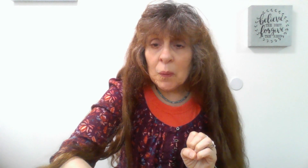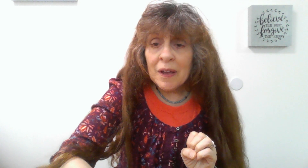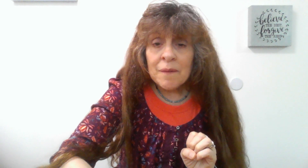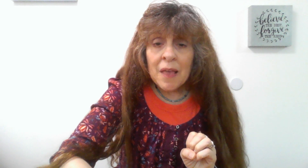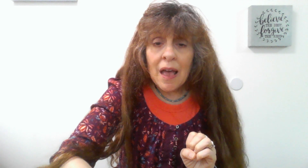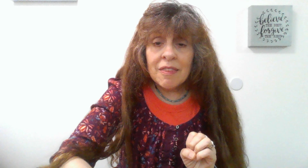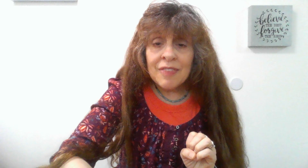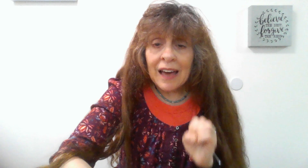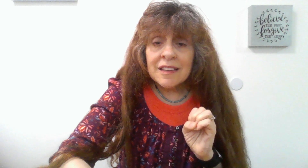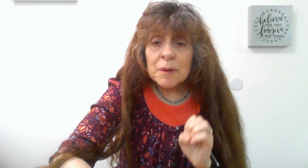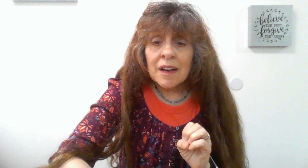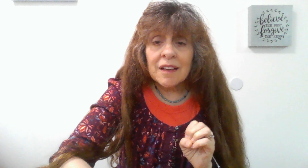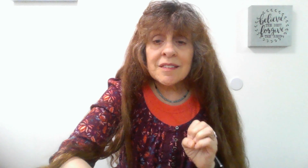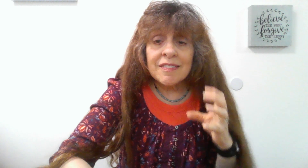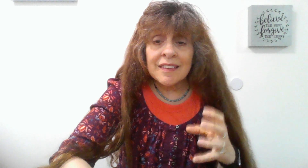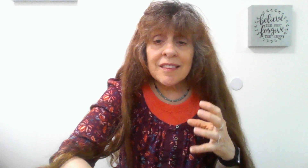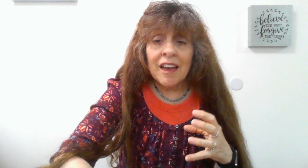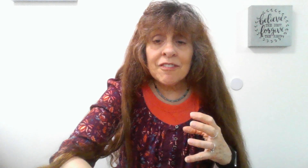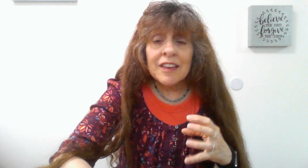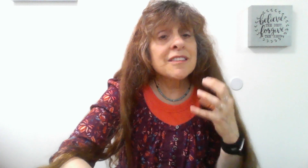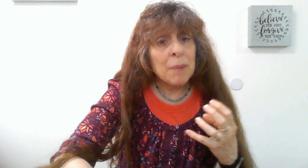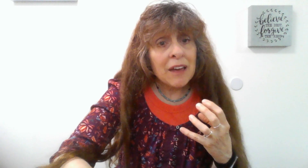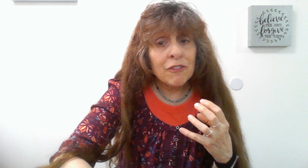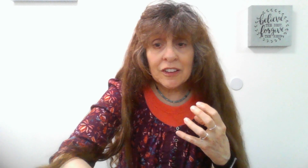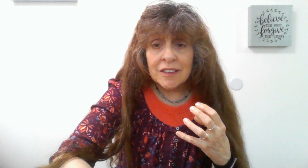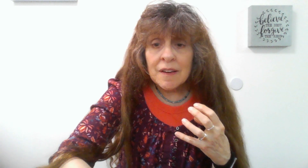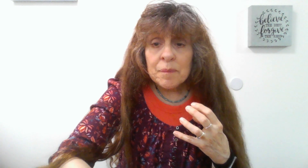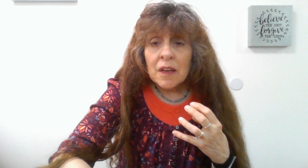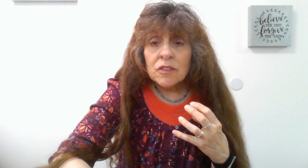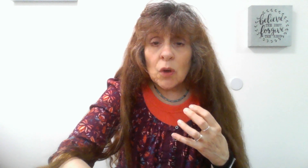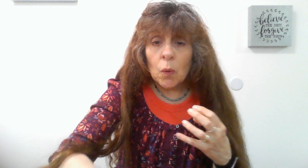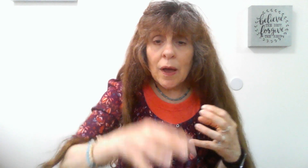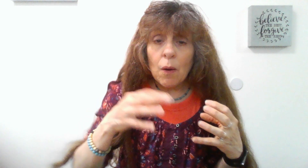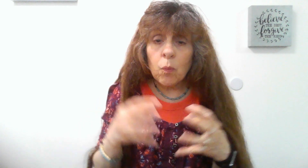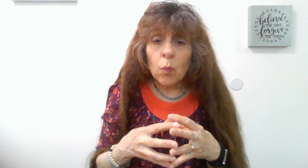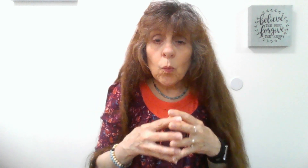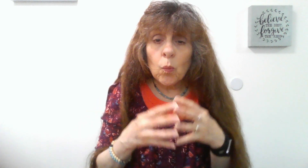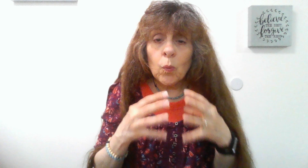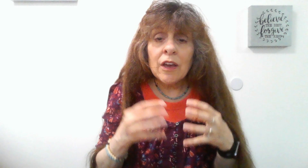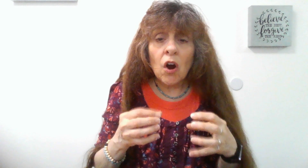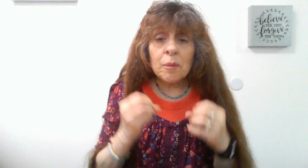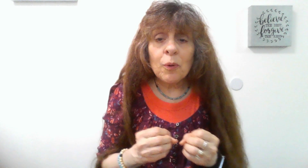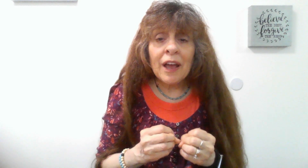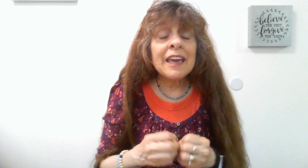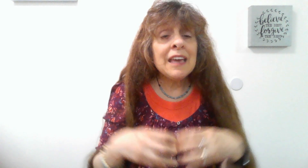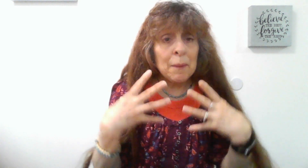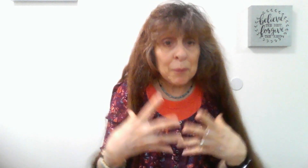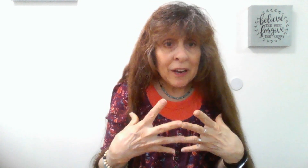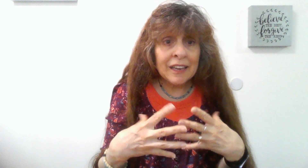that is because this life is a battlefield. So we are to pray and pray